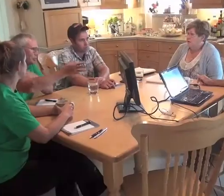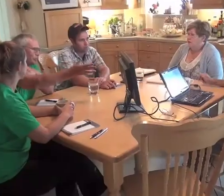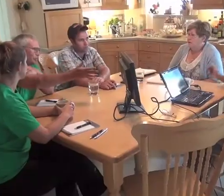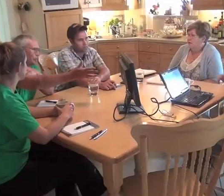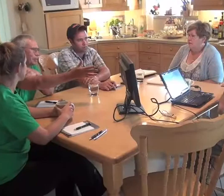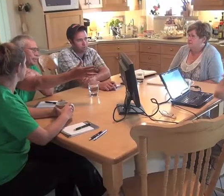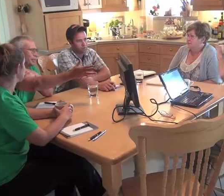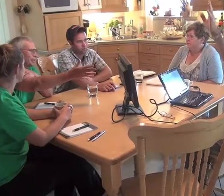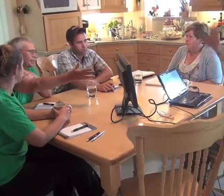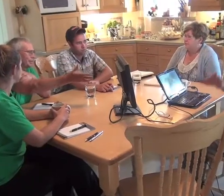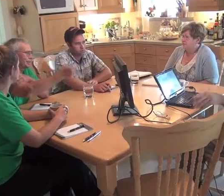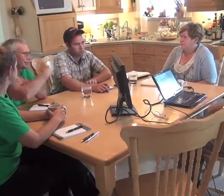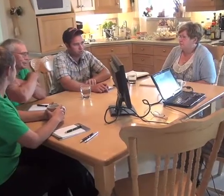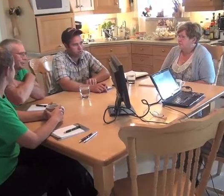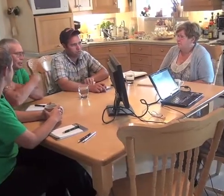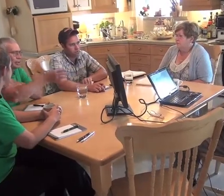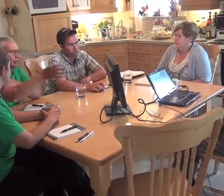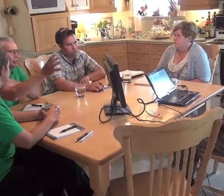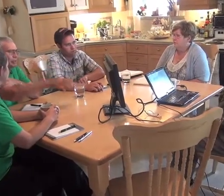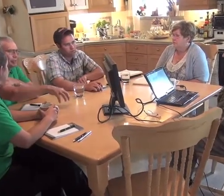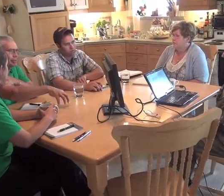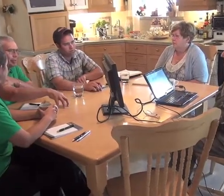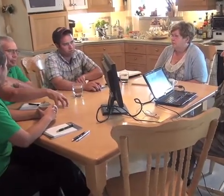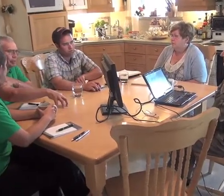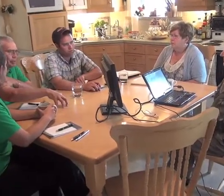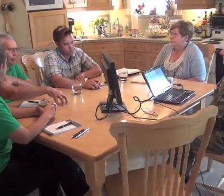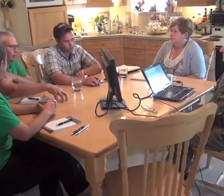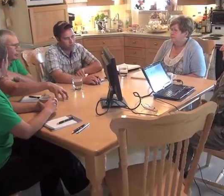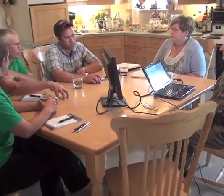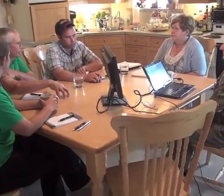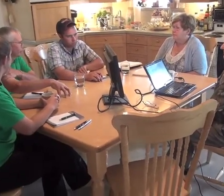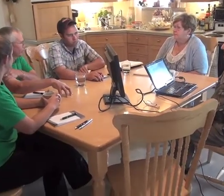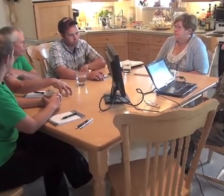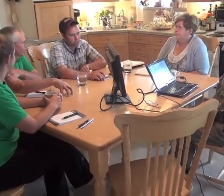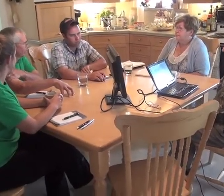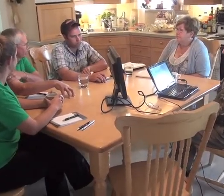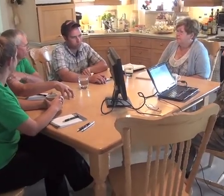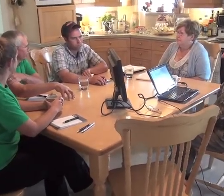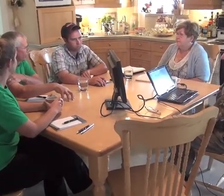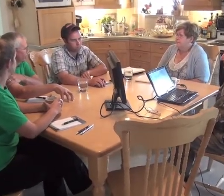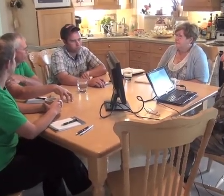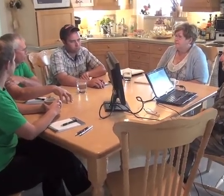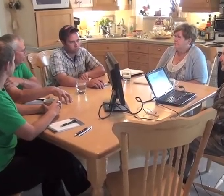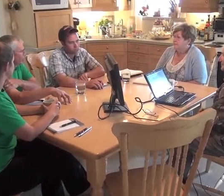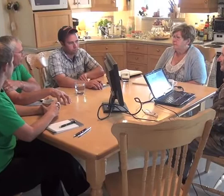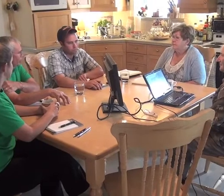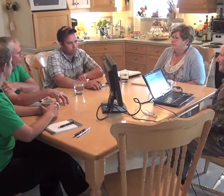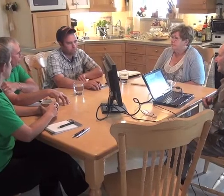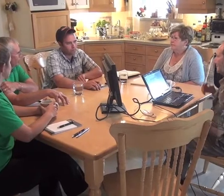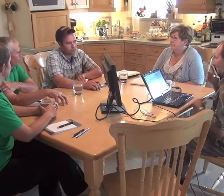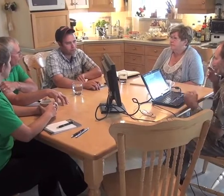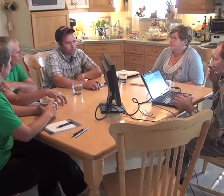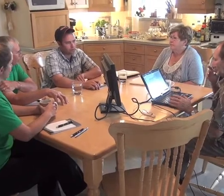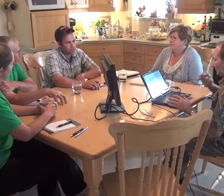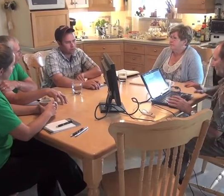Linda Foster, she sat me down and said, I want the growth of the business going to my children now. I want the